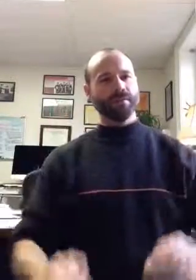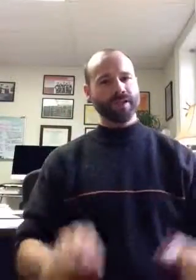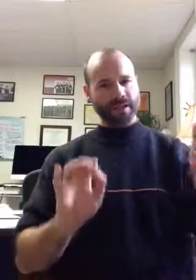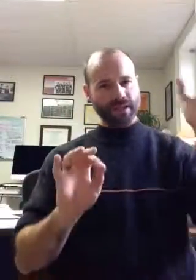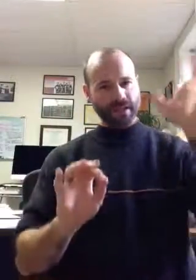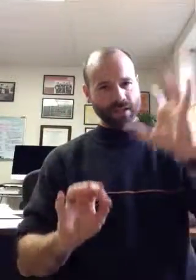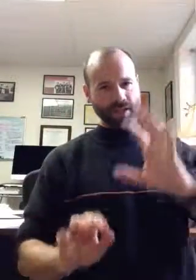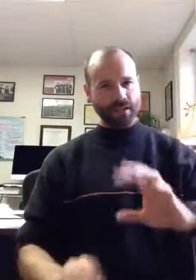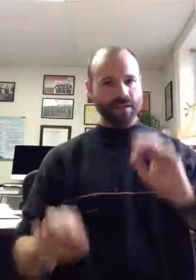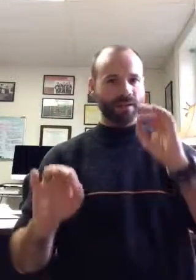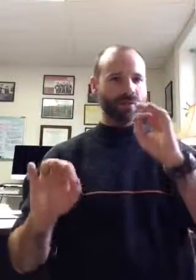me.